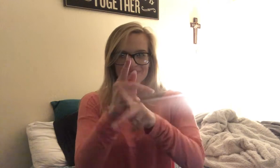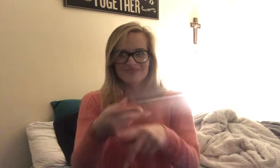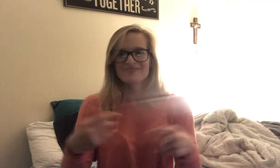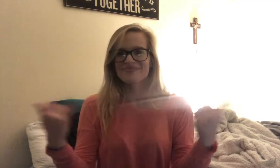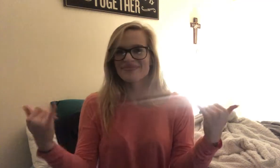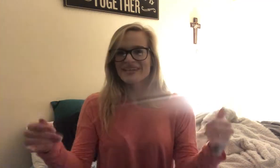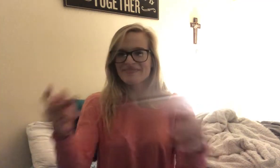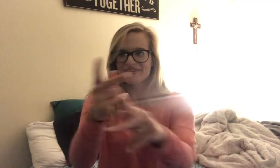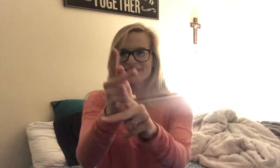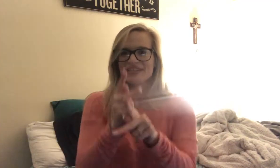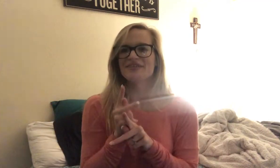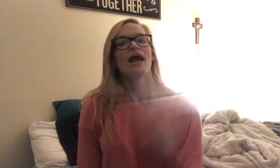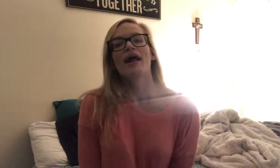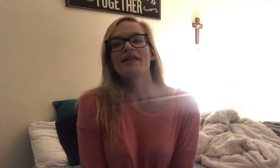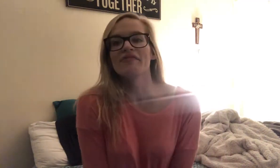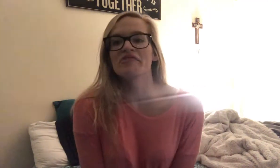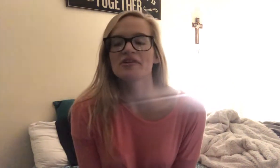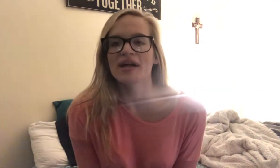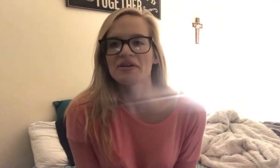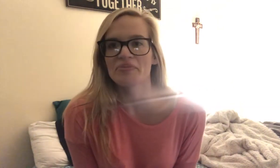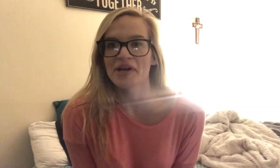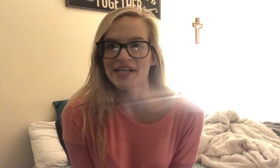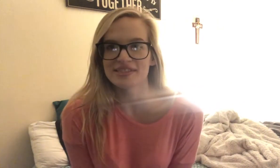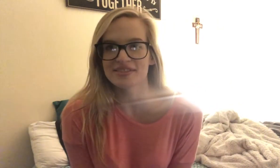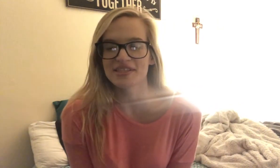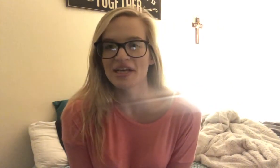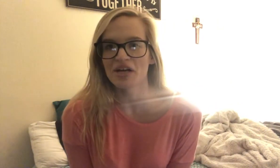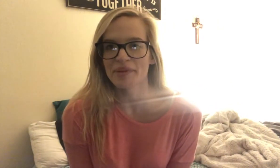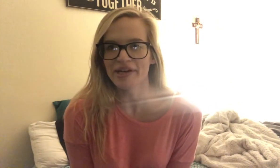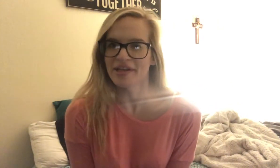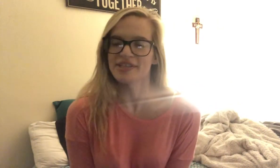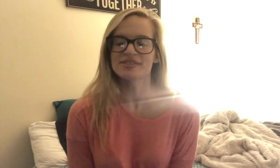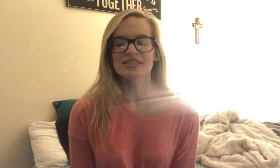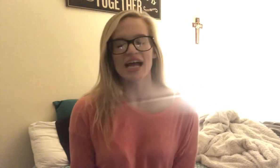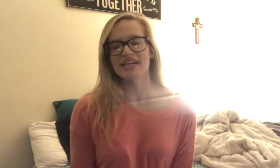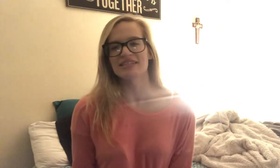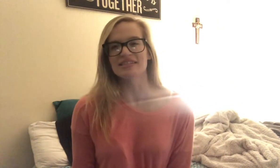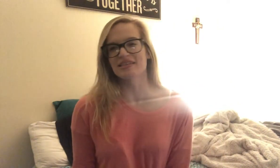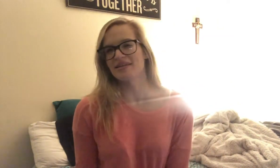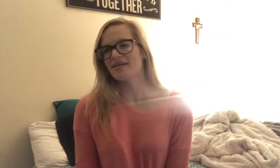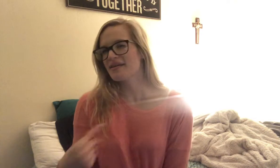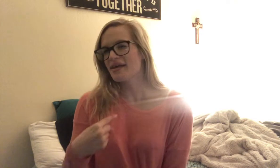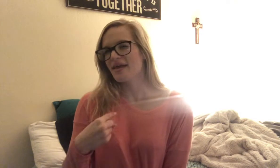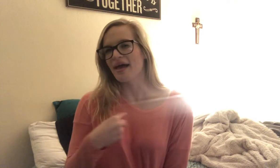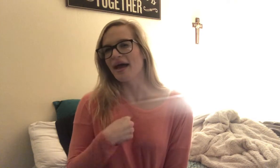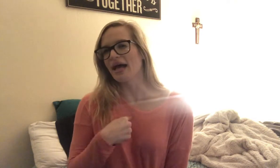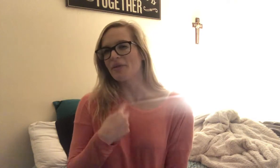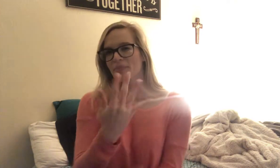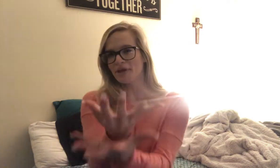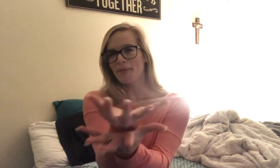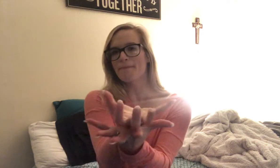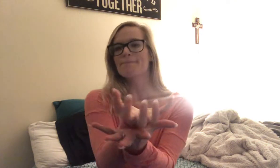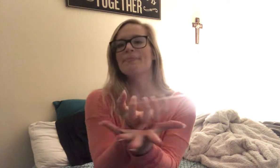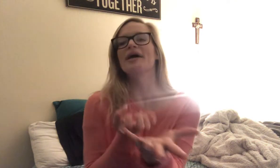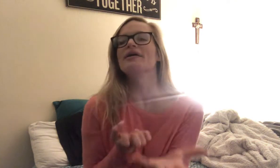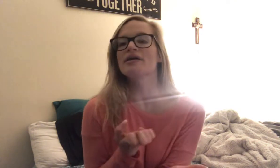Play for keeps. And then for the line practically on my knees. I just did. I'm. Begging.